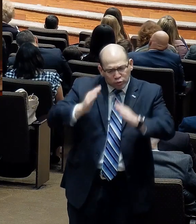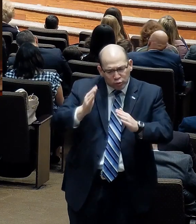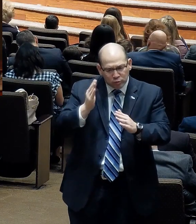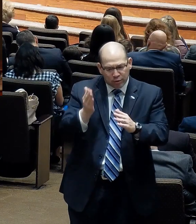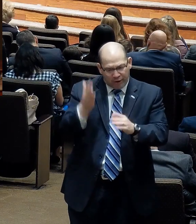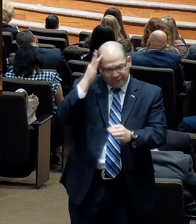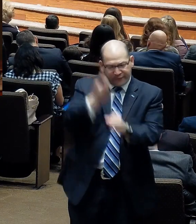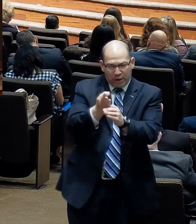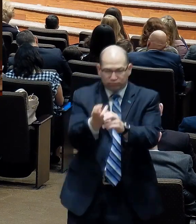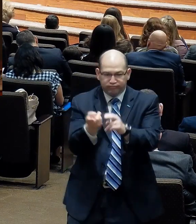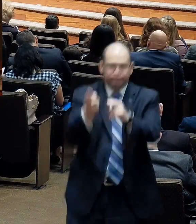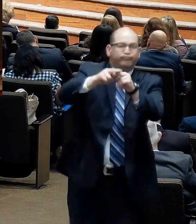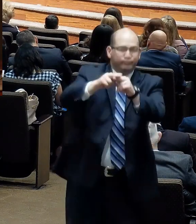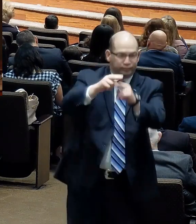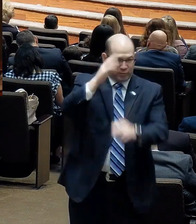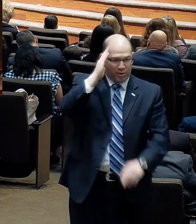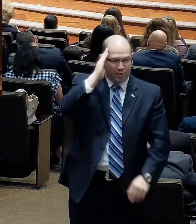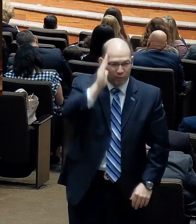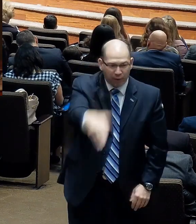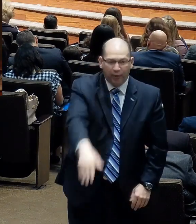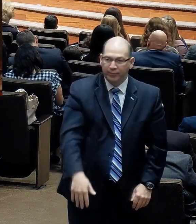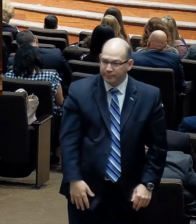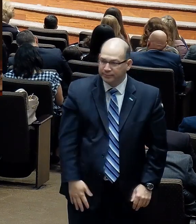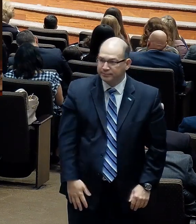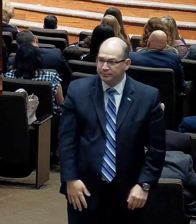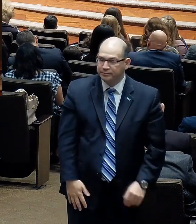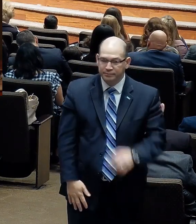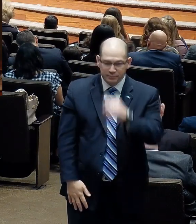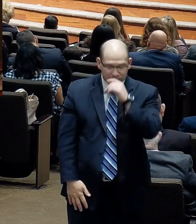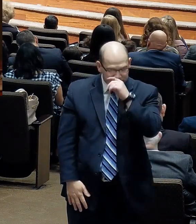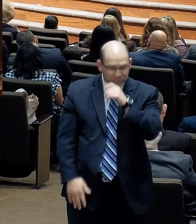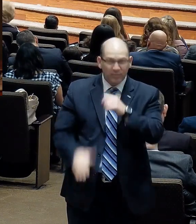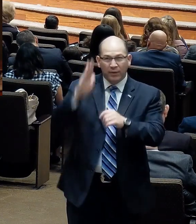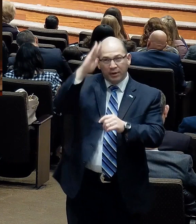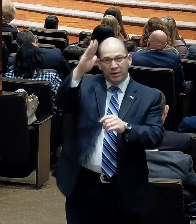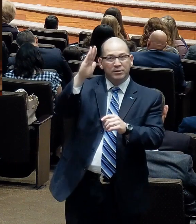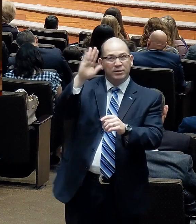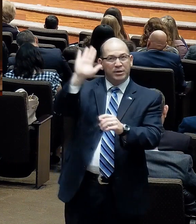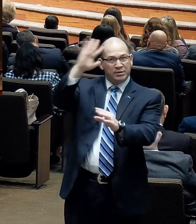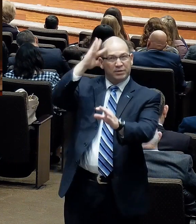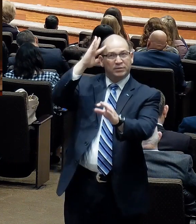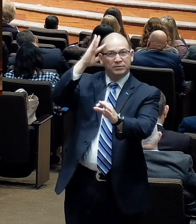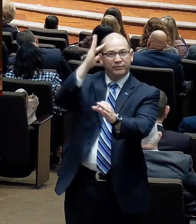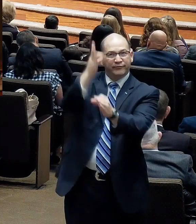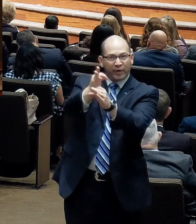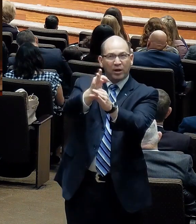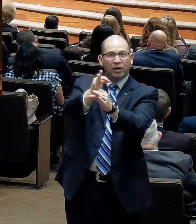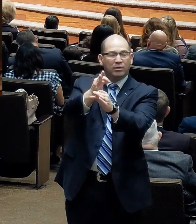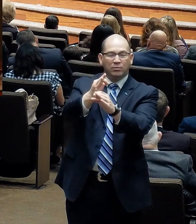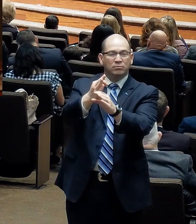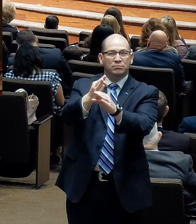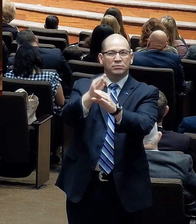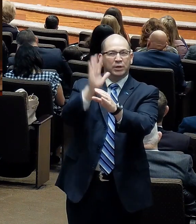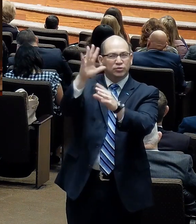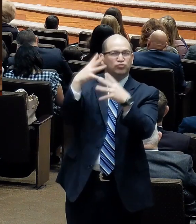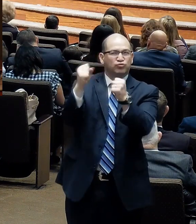weak that he can show himself strong. His strength is perfect when our strength is gone. Verse number 39, skip down there, please,